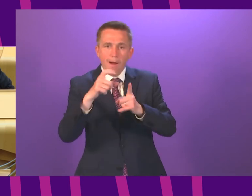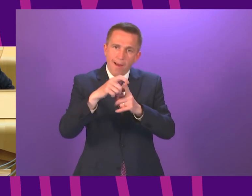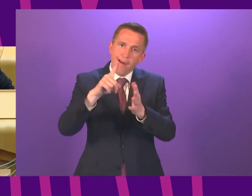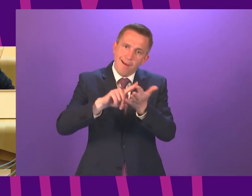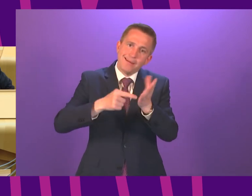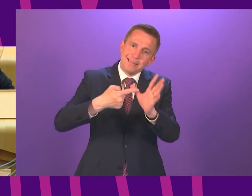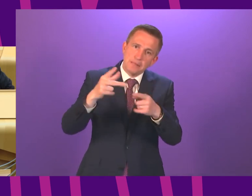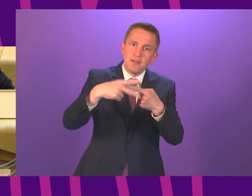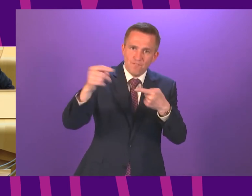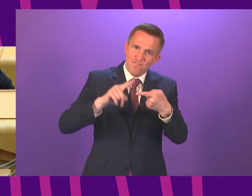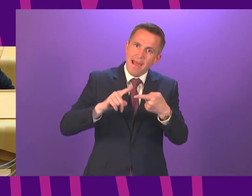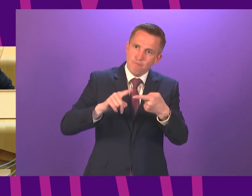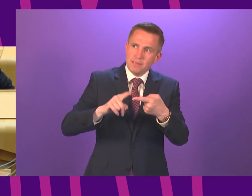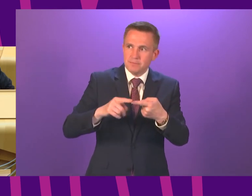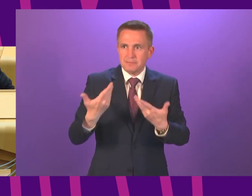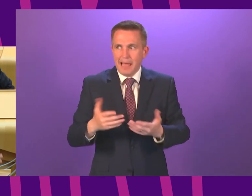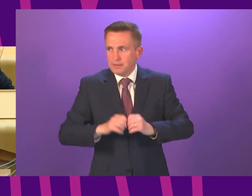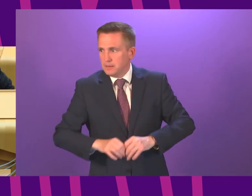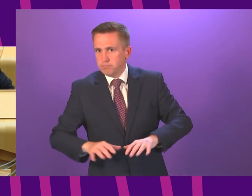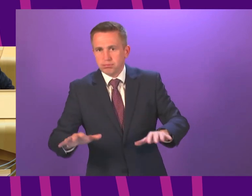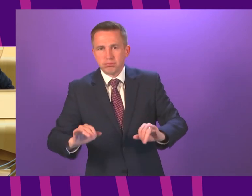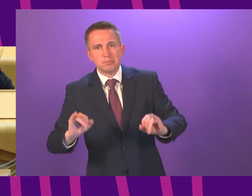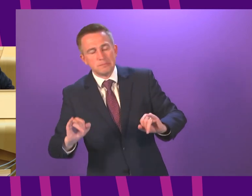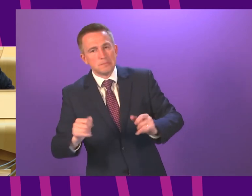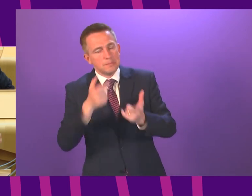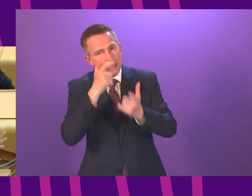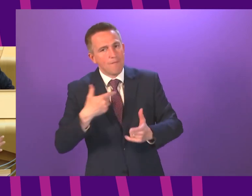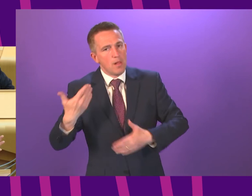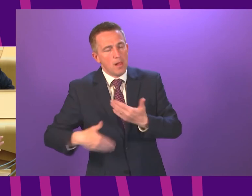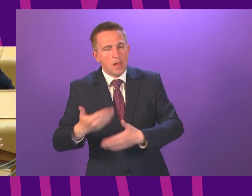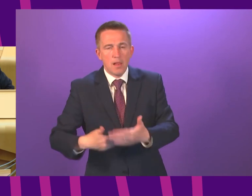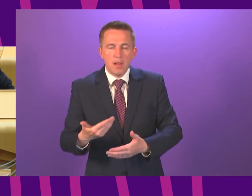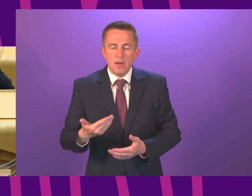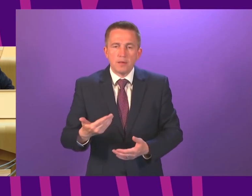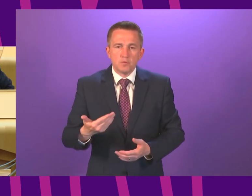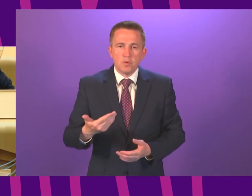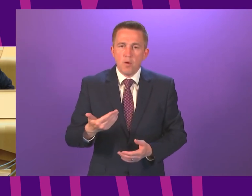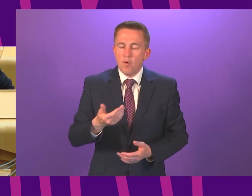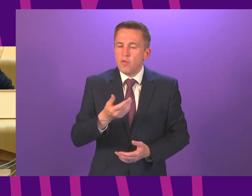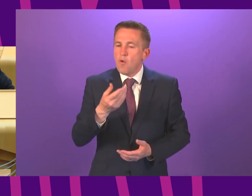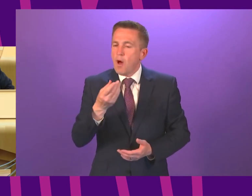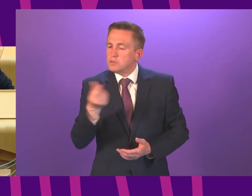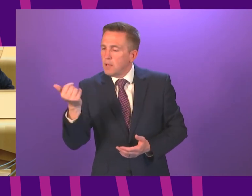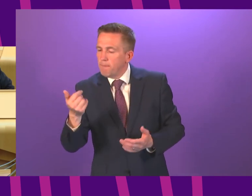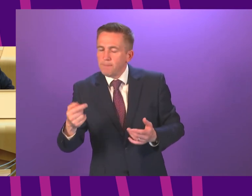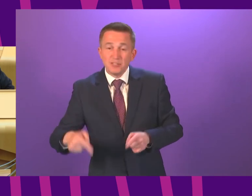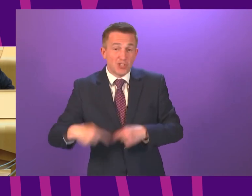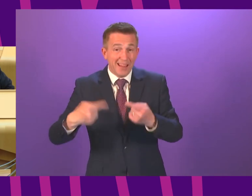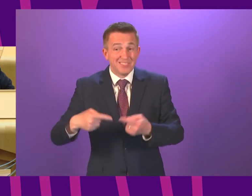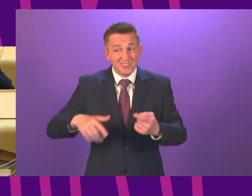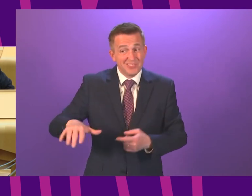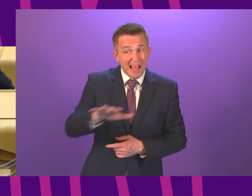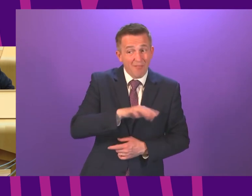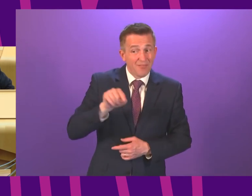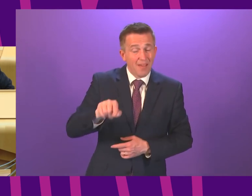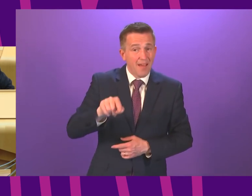called variants spreading quite significantly so there's upsides as I said but there's also significant challenges and that means